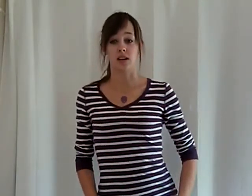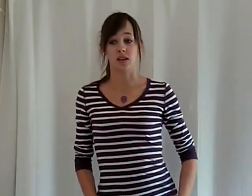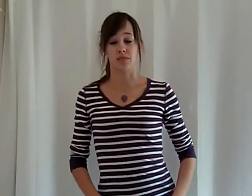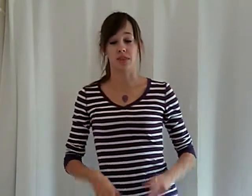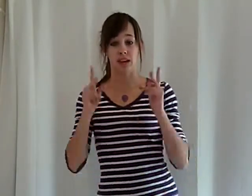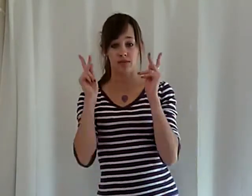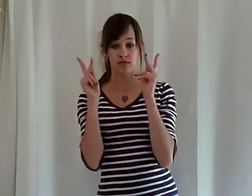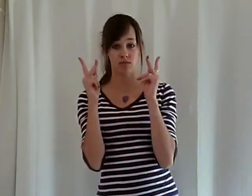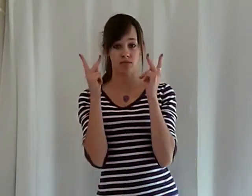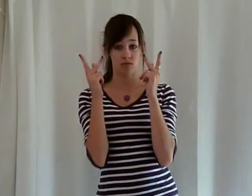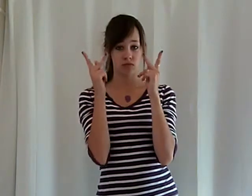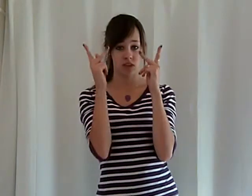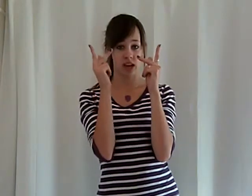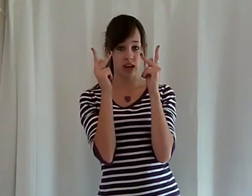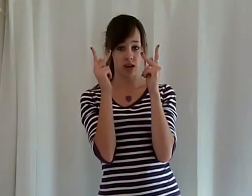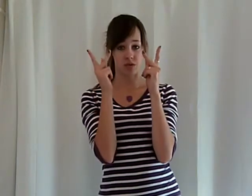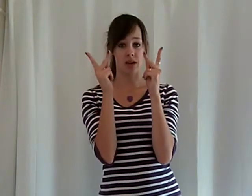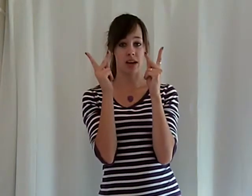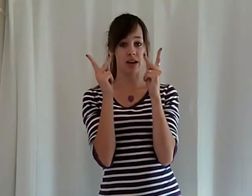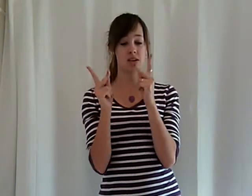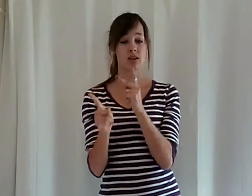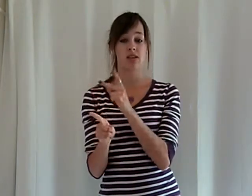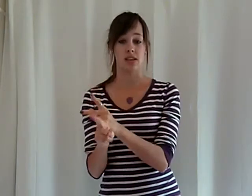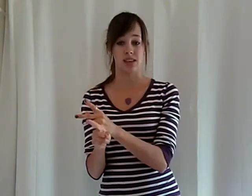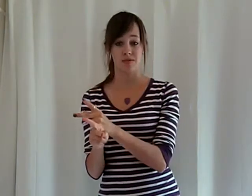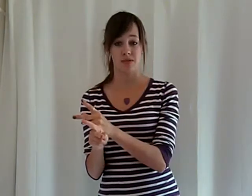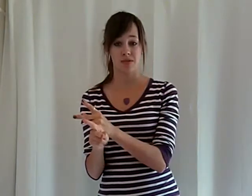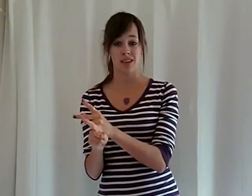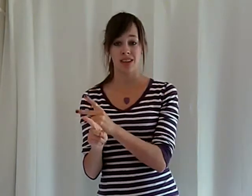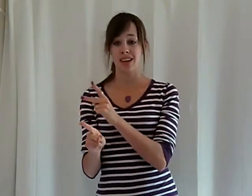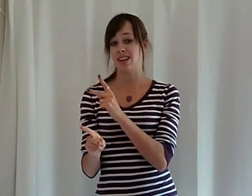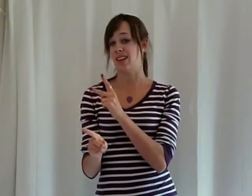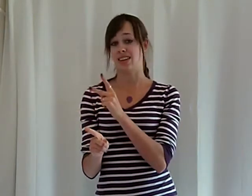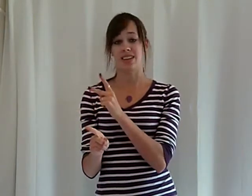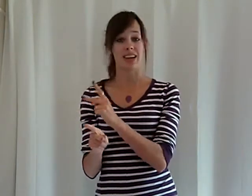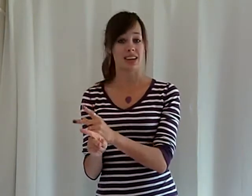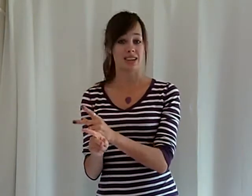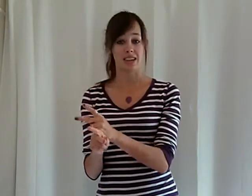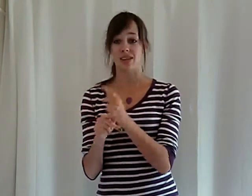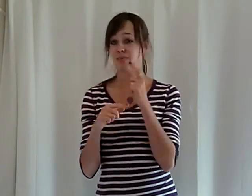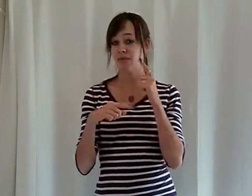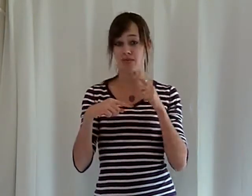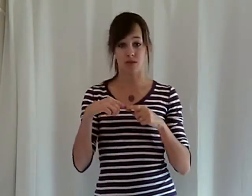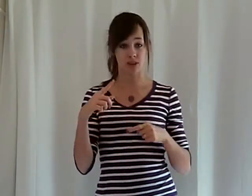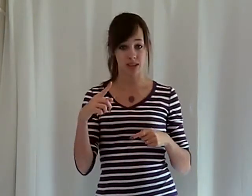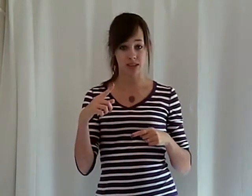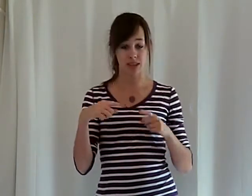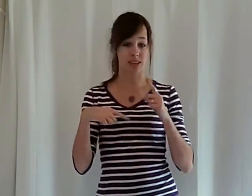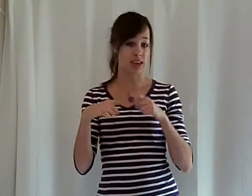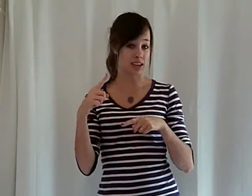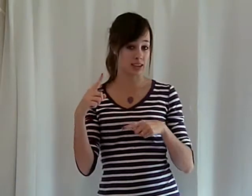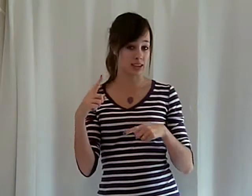um, K. K or K, keep, I can't keep my focus. It's can't.